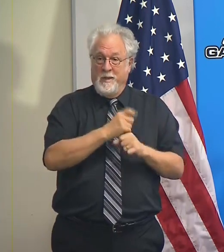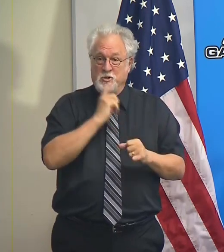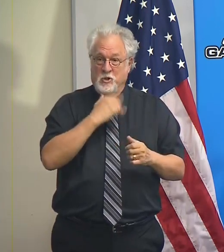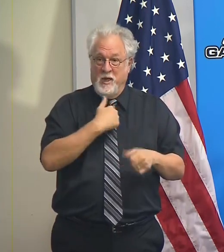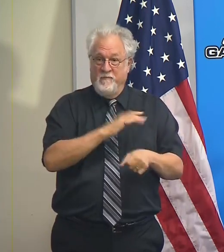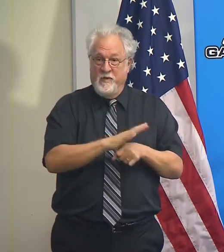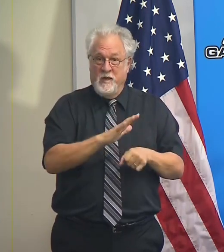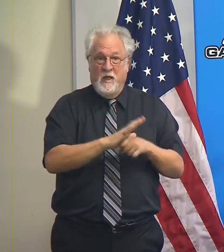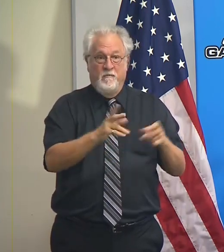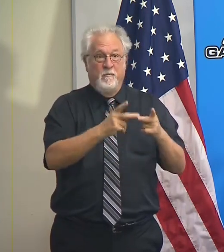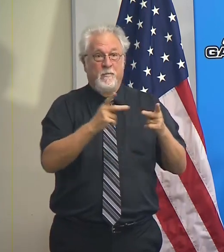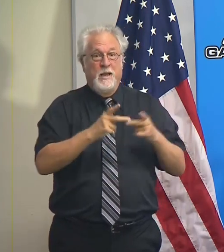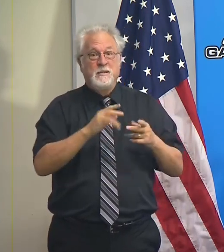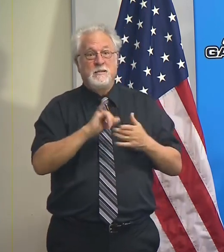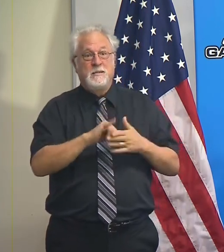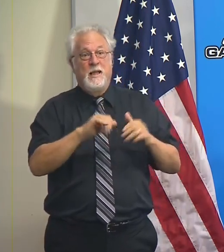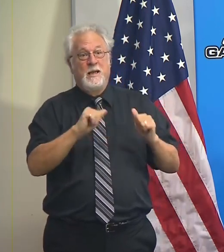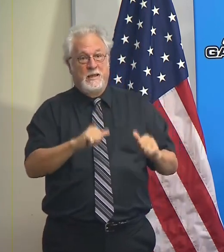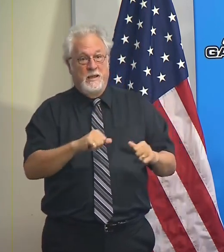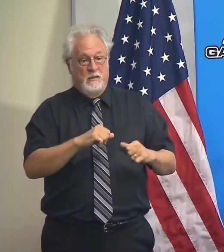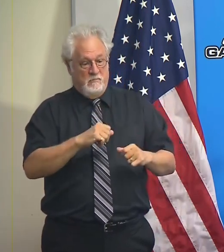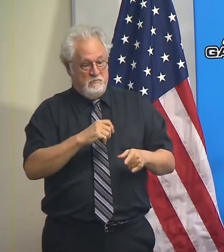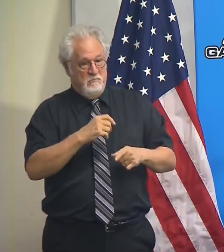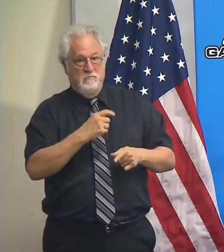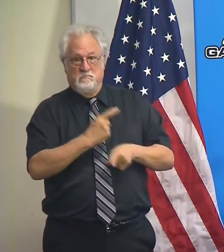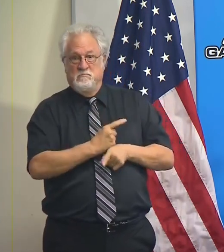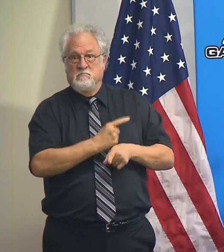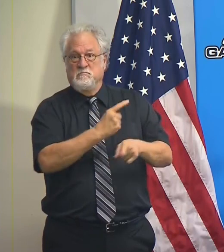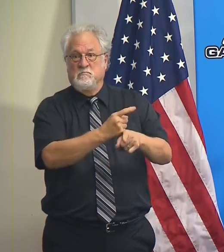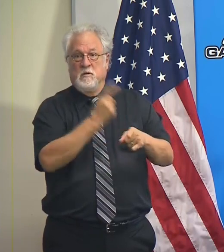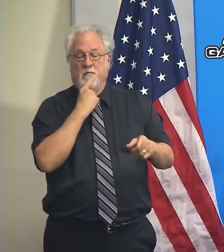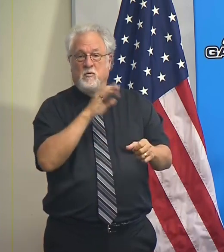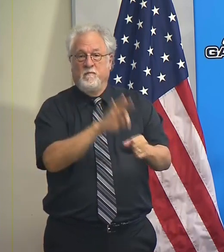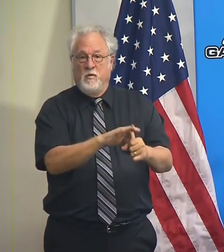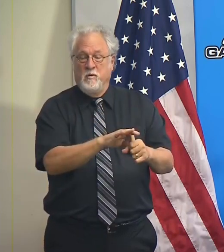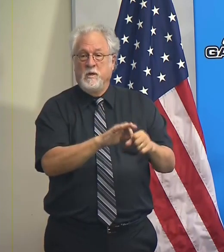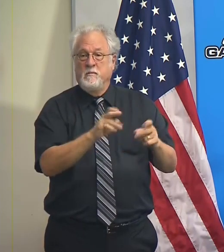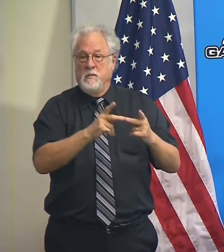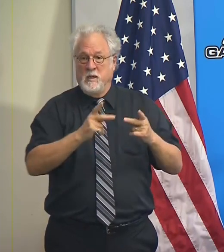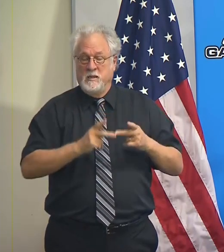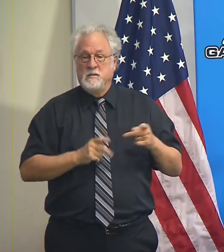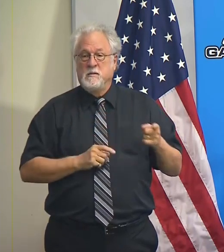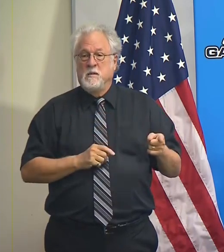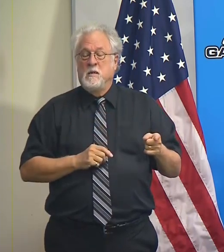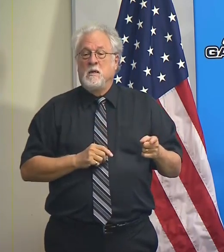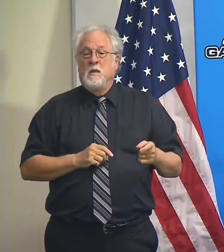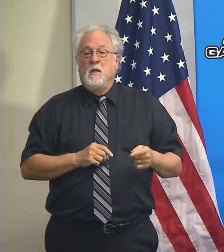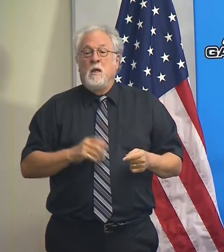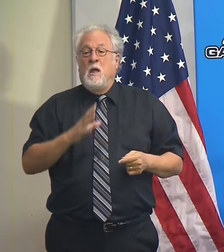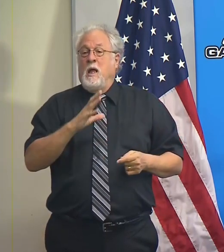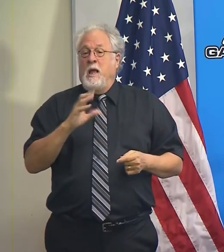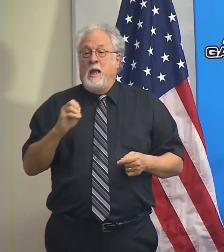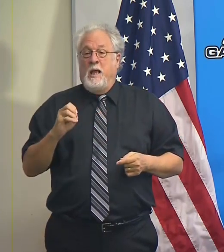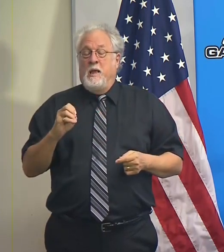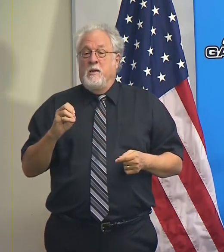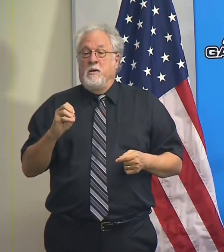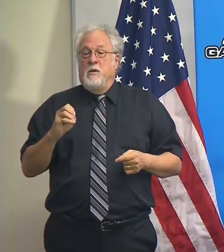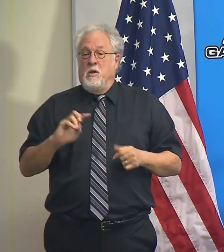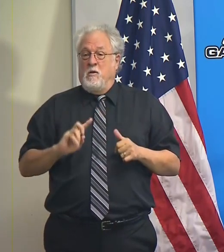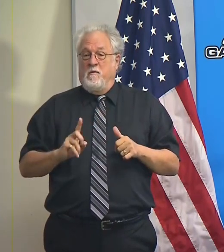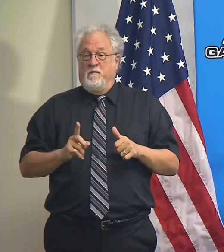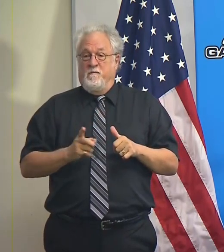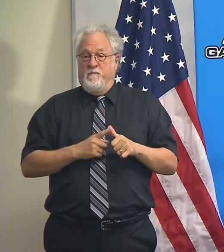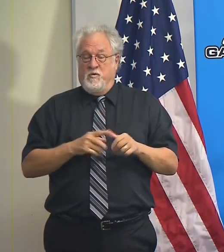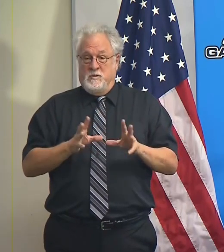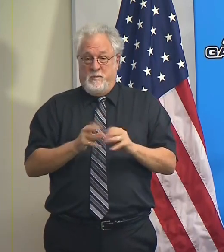enough places that are actually suitable to serve as voting precincts. And the first